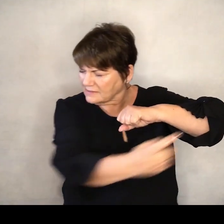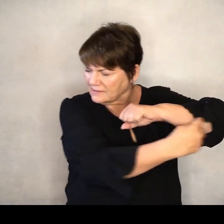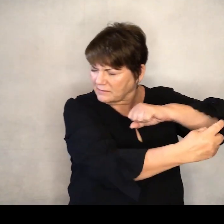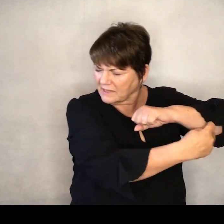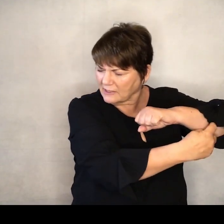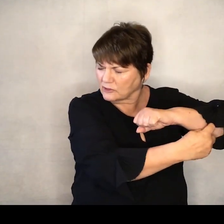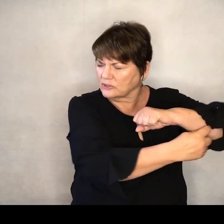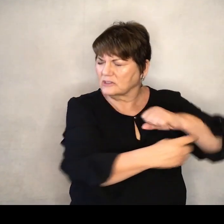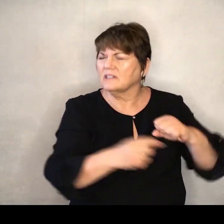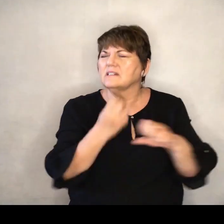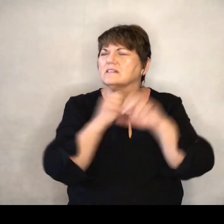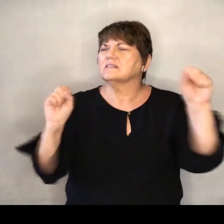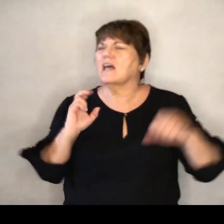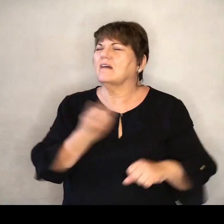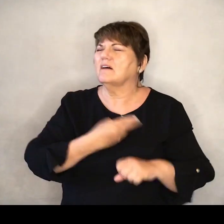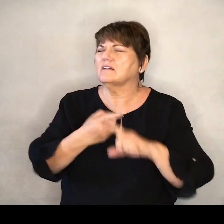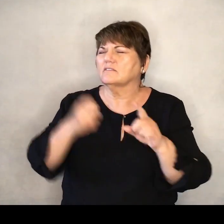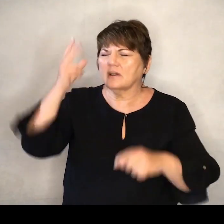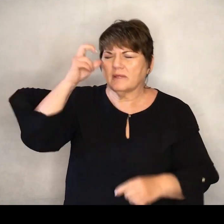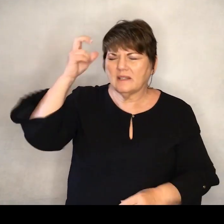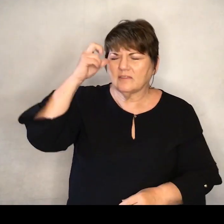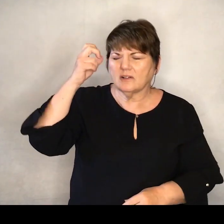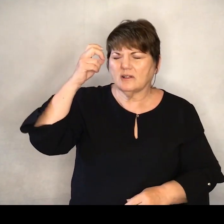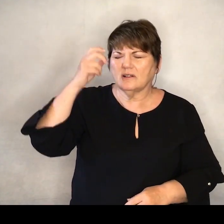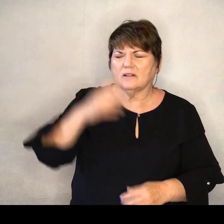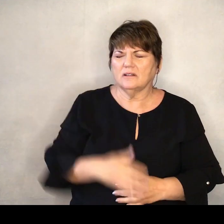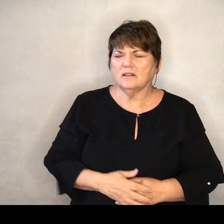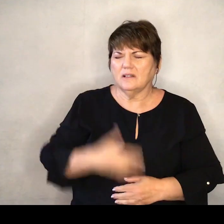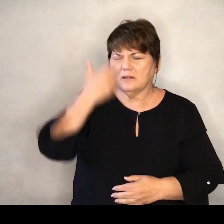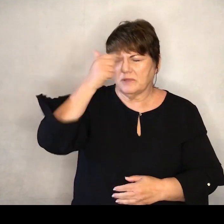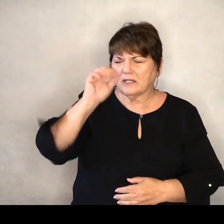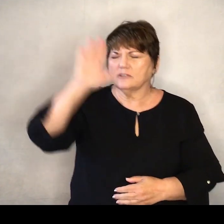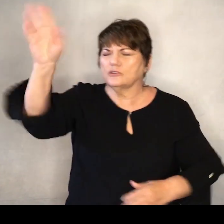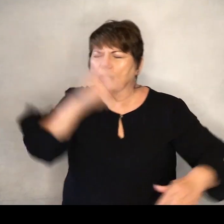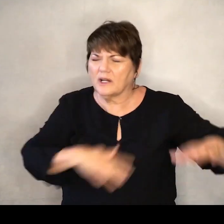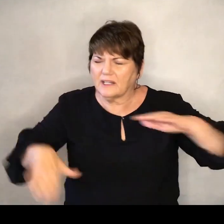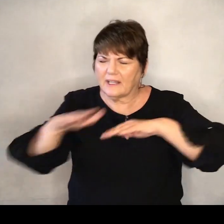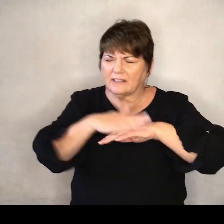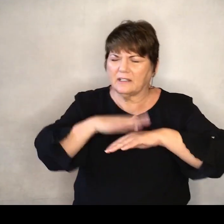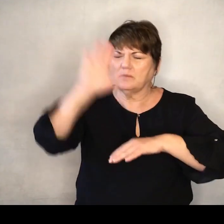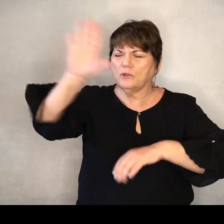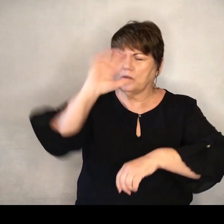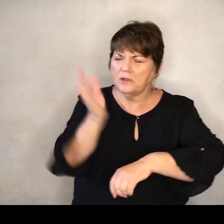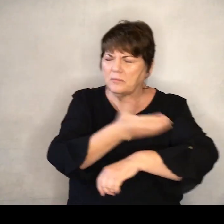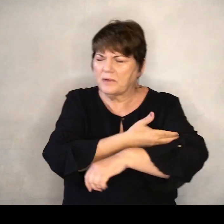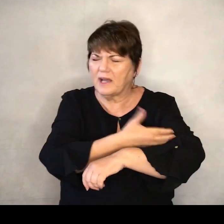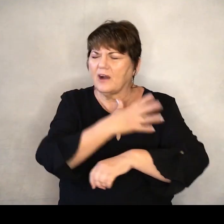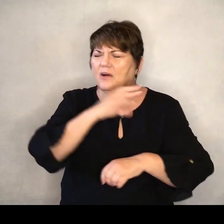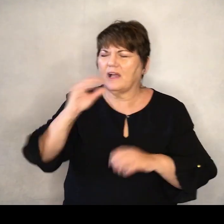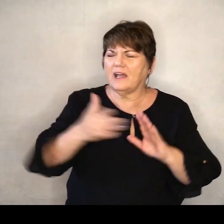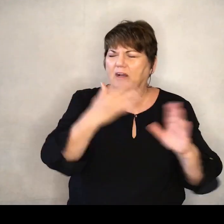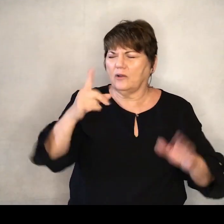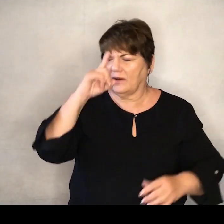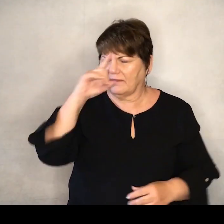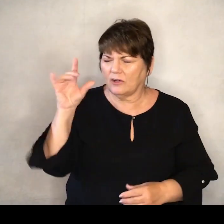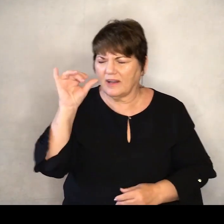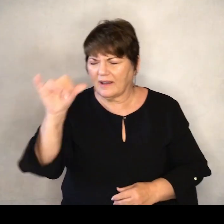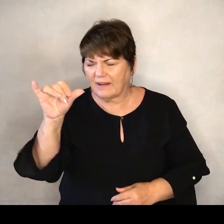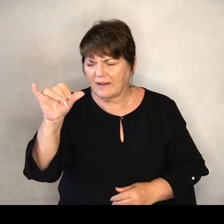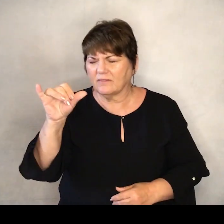But deliver us from evil For thine is the kingdom And the power And the glory forever